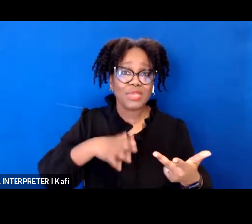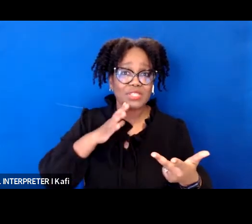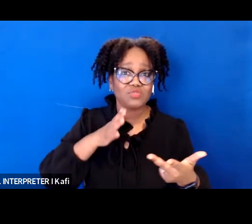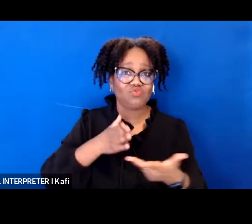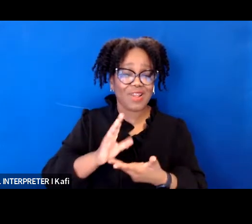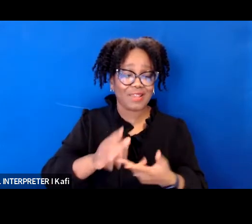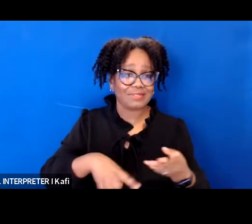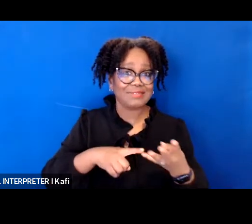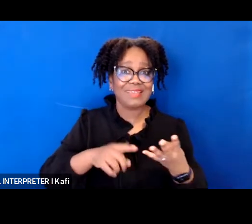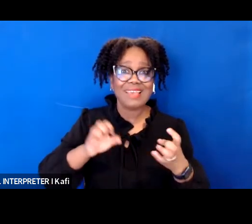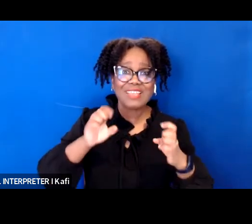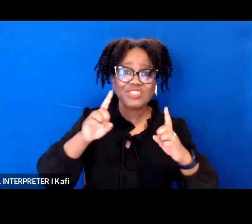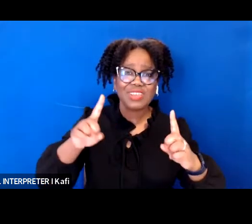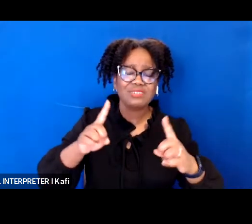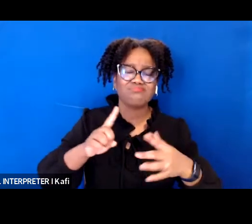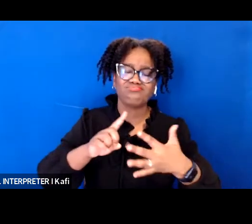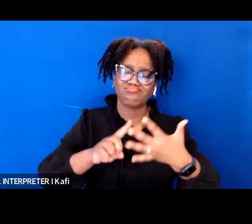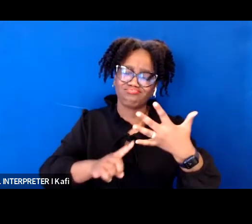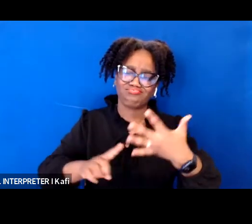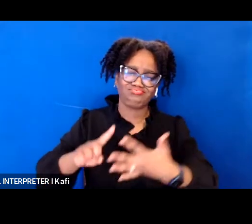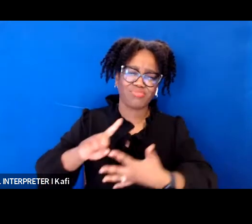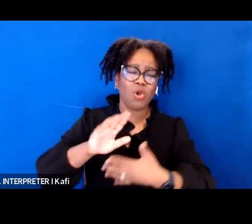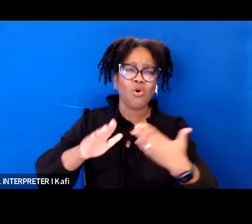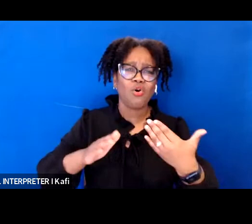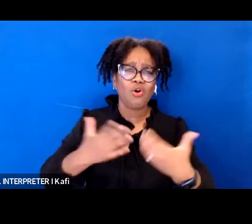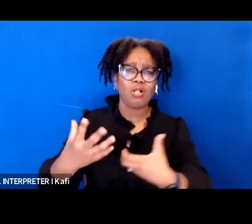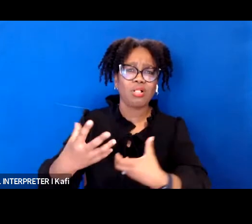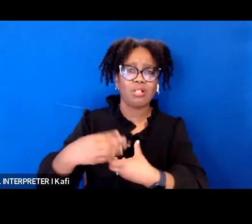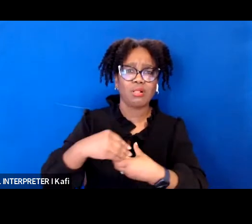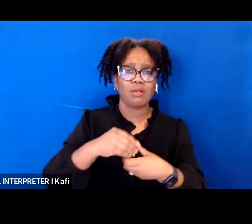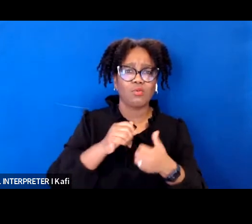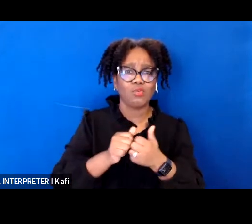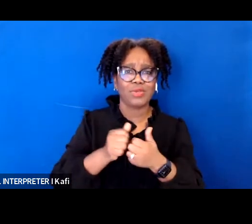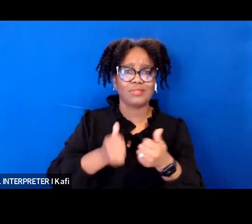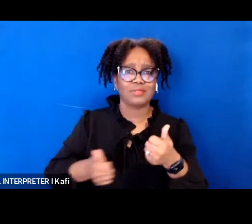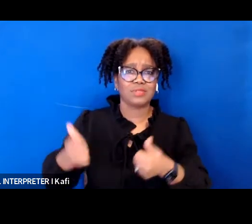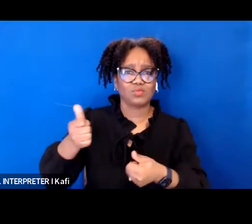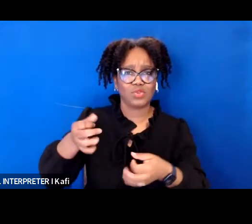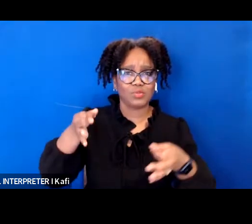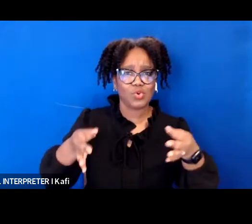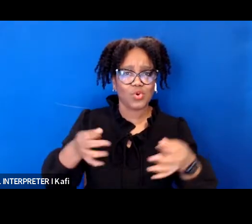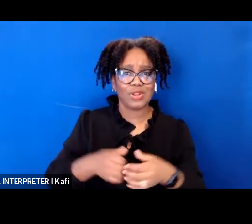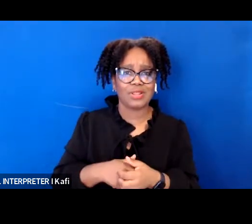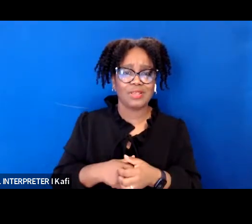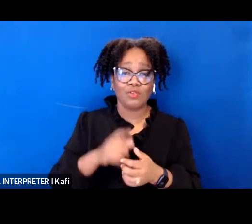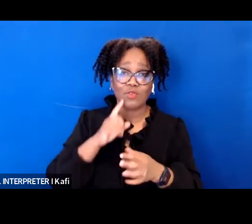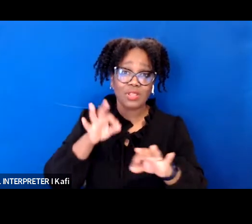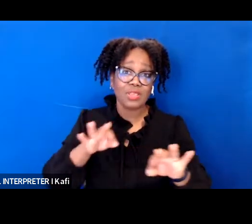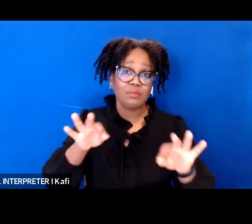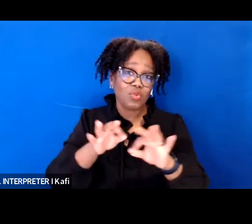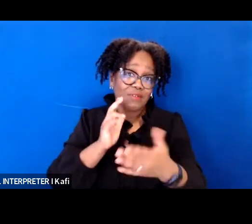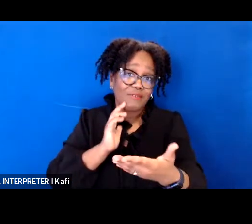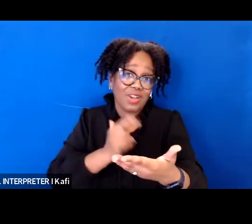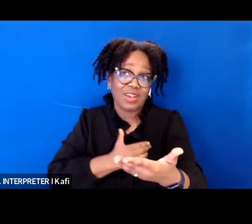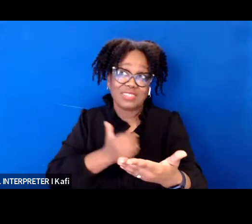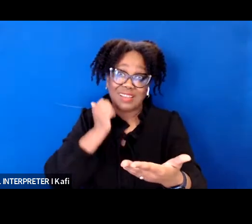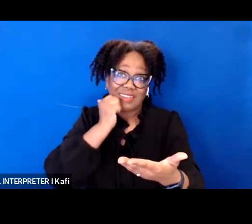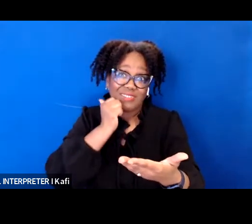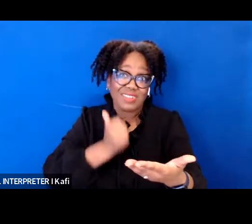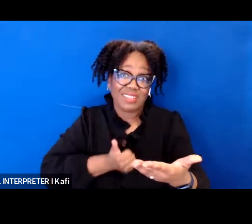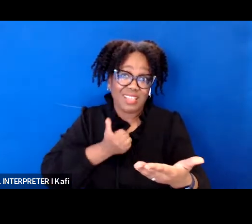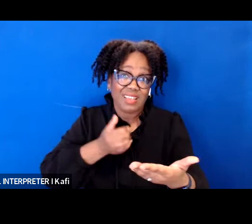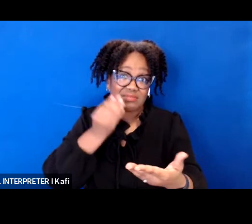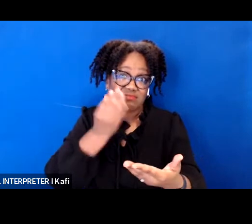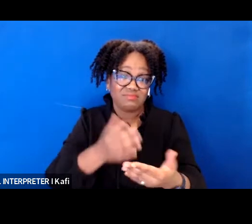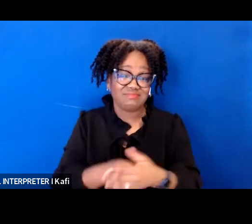and these stakes are high because they impact each and every one of us for our everyday lives and this is a moment